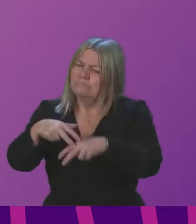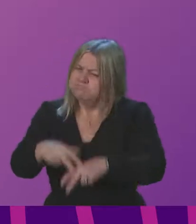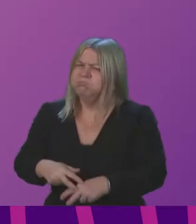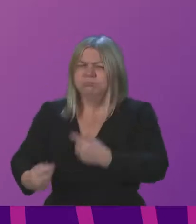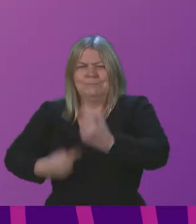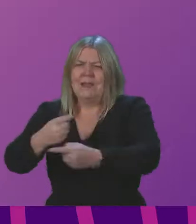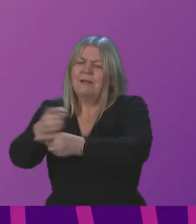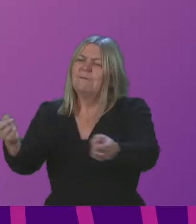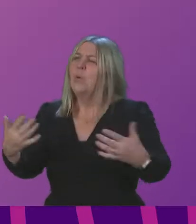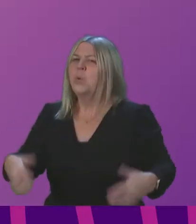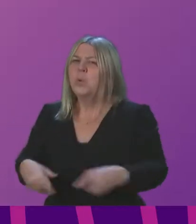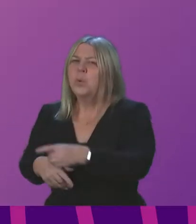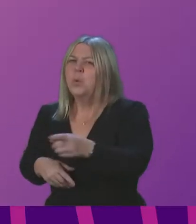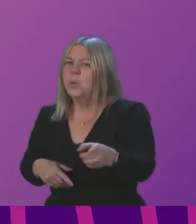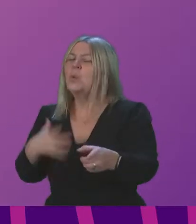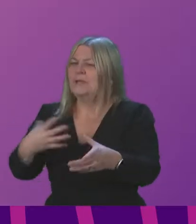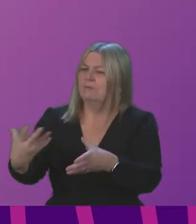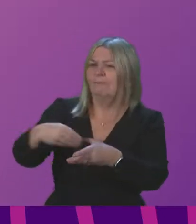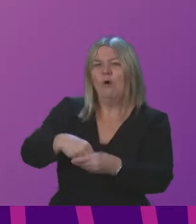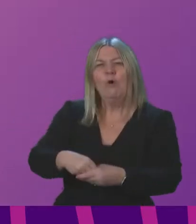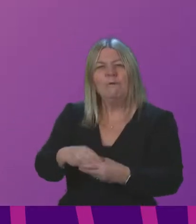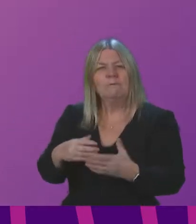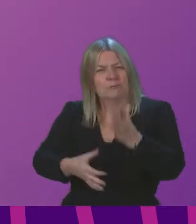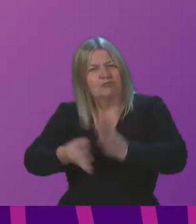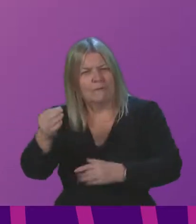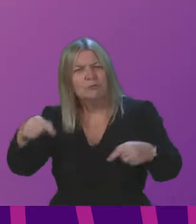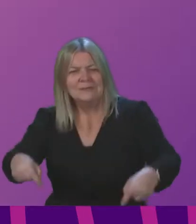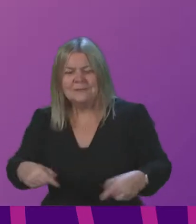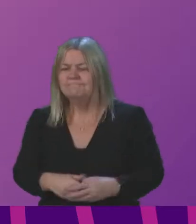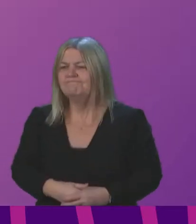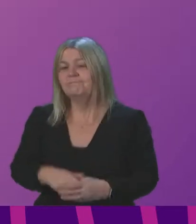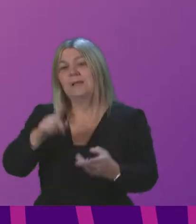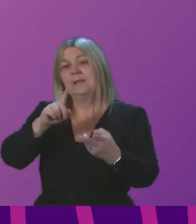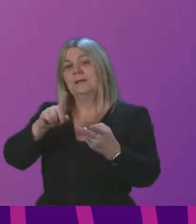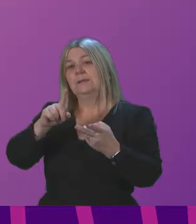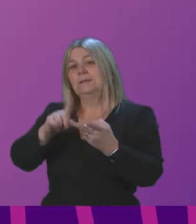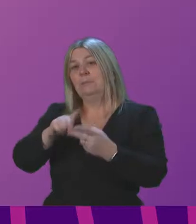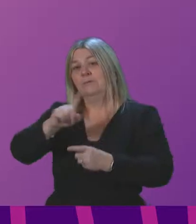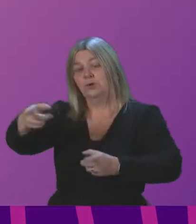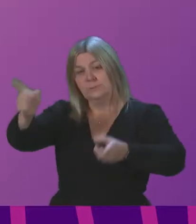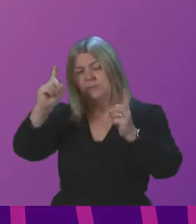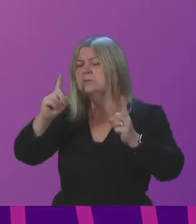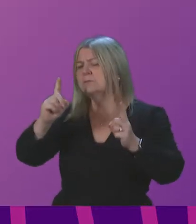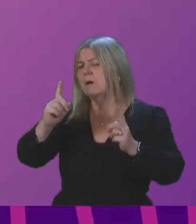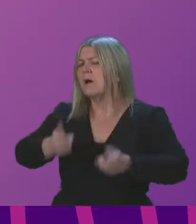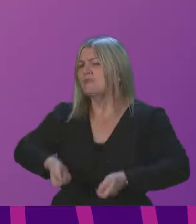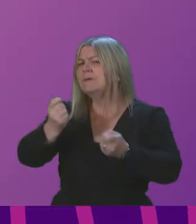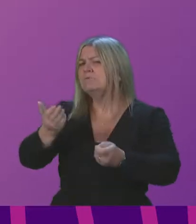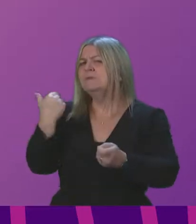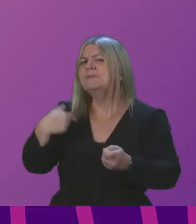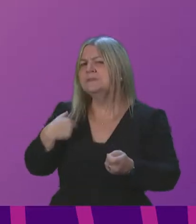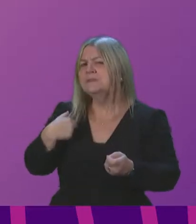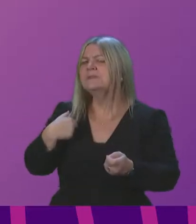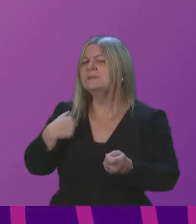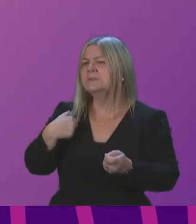and how much they are needed in the recovery. The Deputy First Minister will recall that I've previously raised concerns with him about the